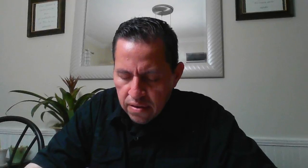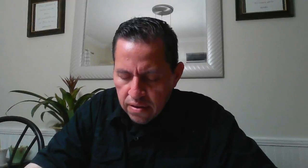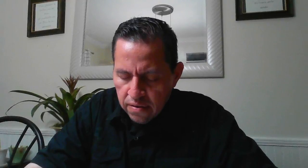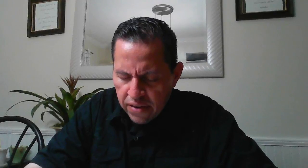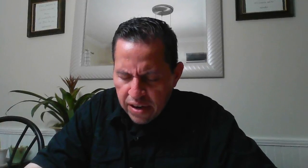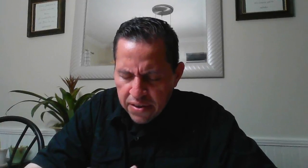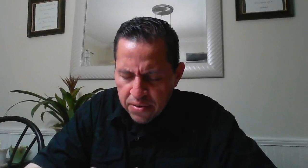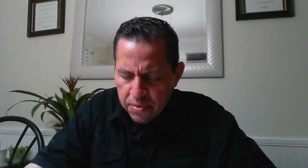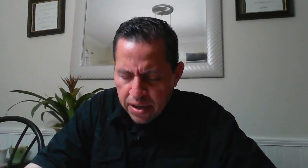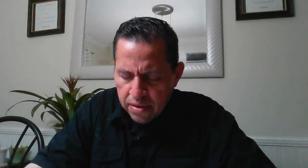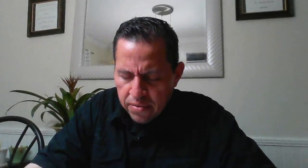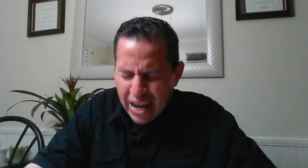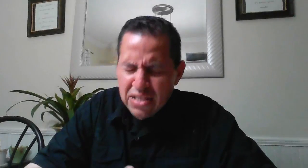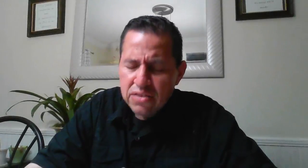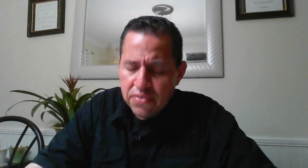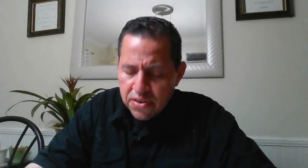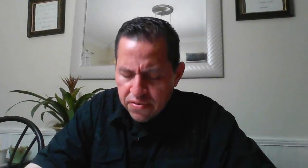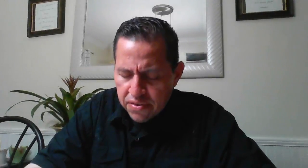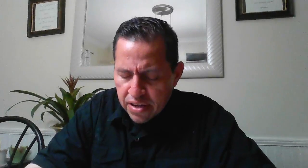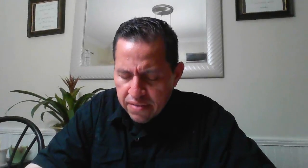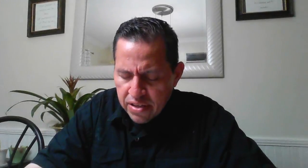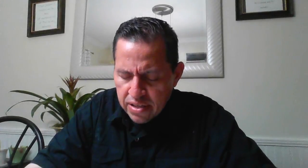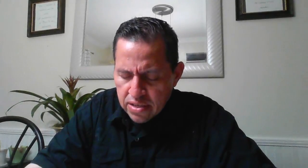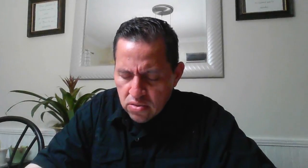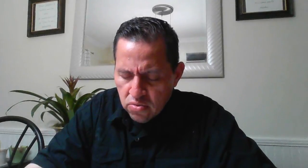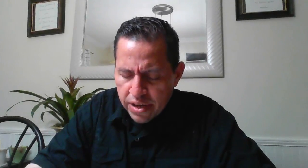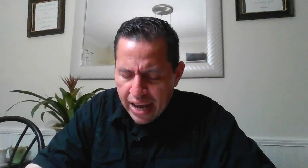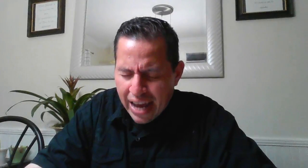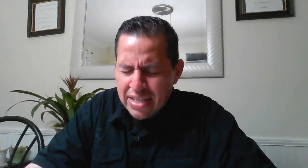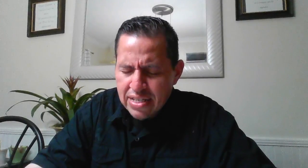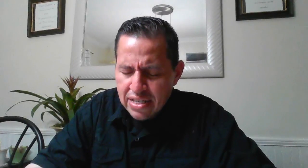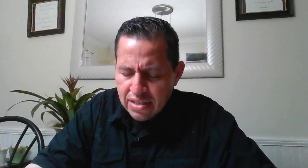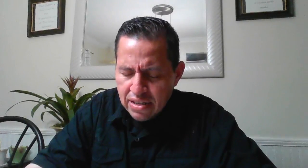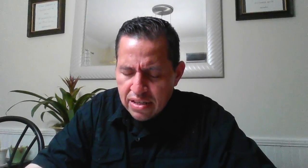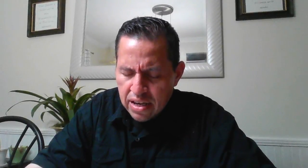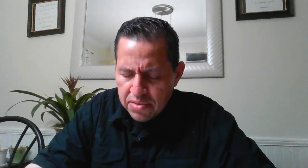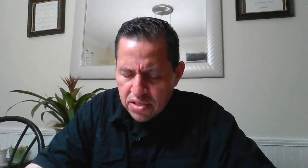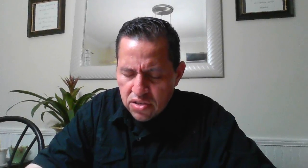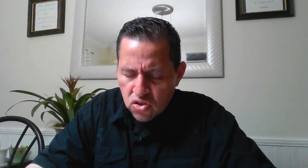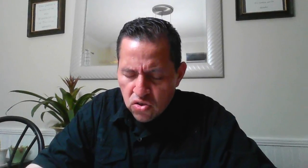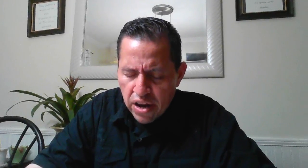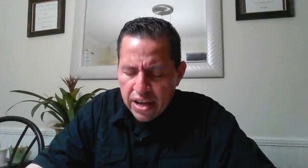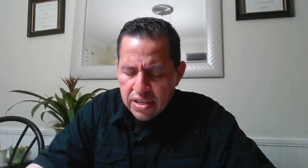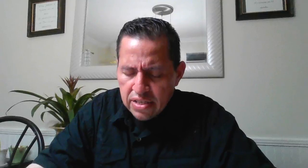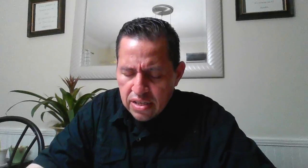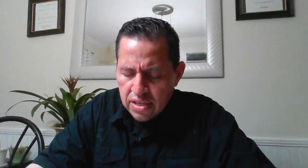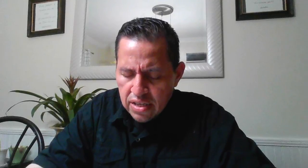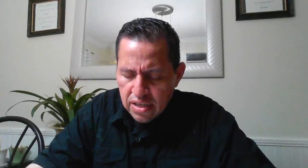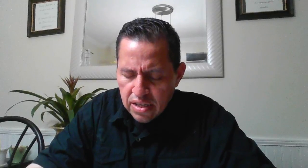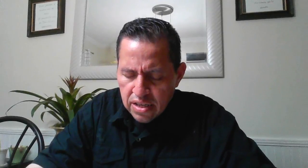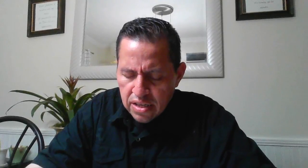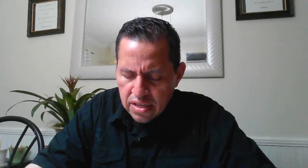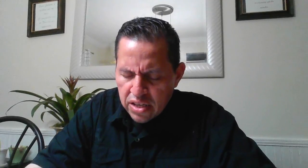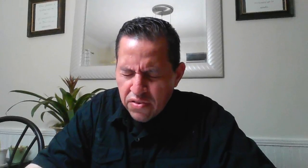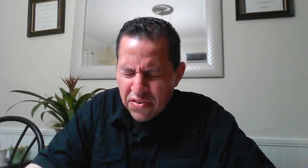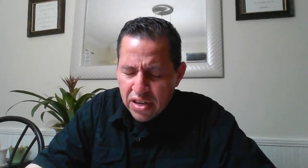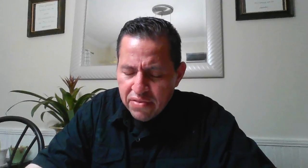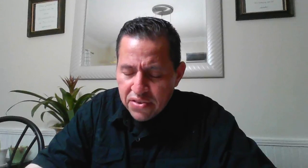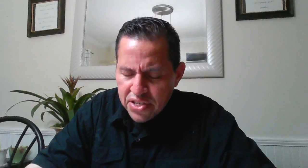father we we ask for your forgiveness we ask in the name of jesus christ that you forgive our